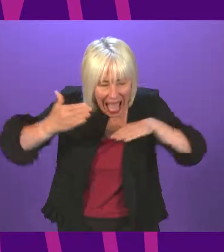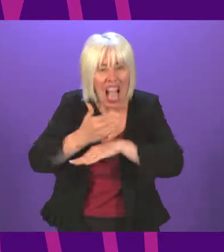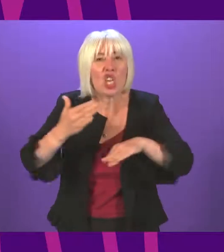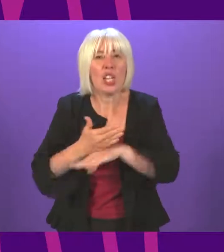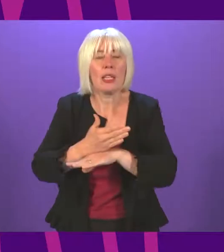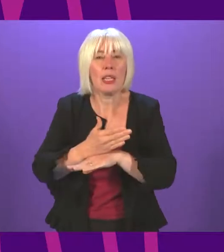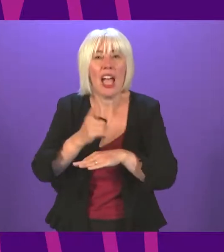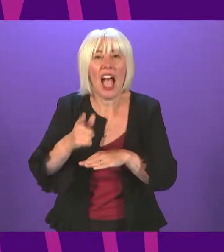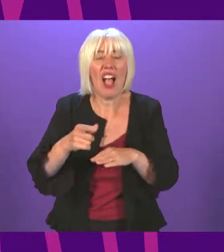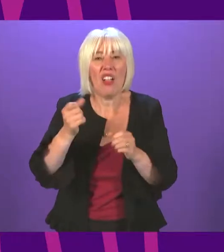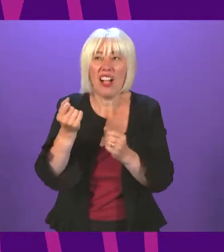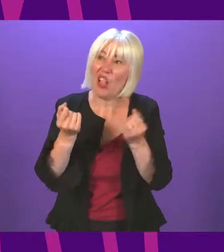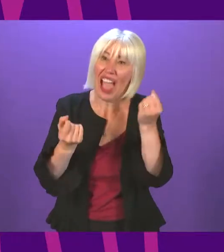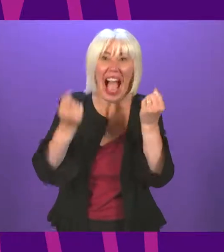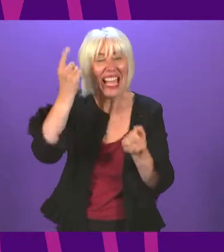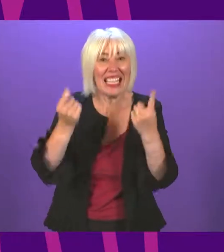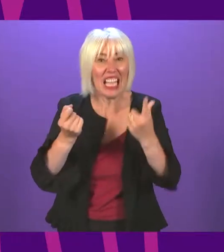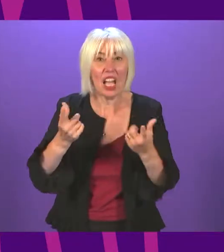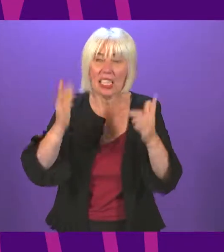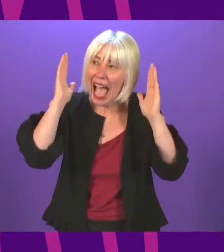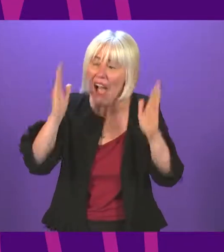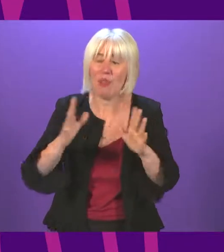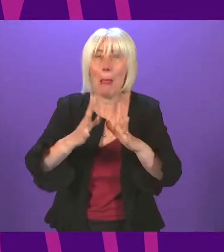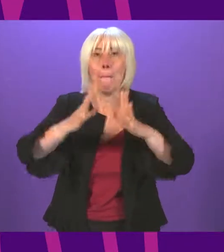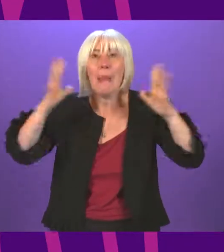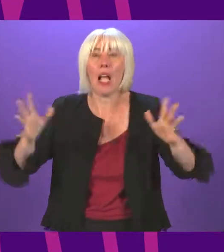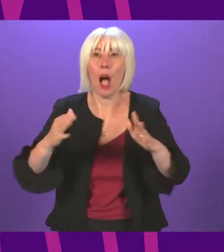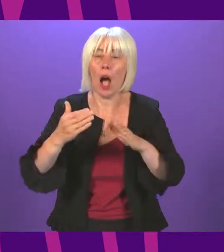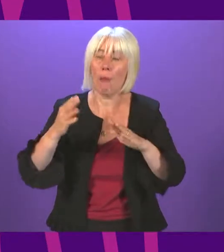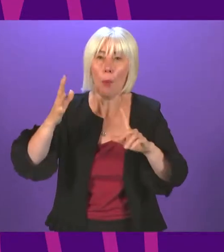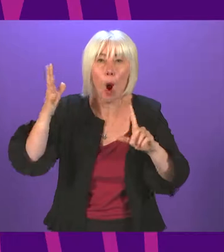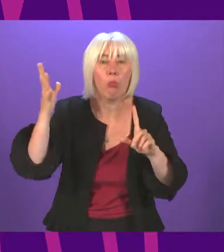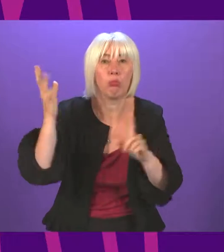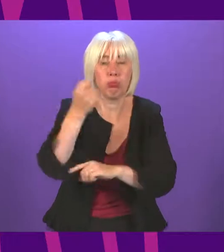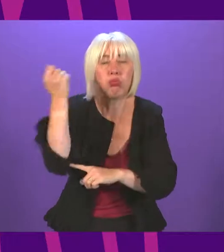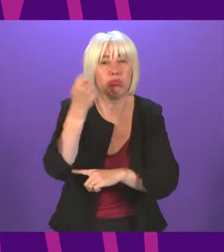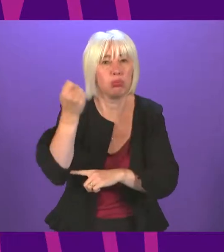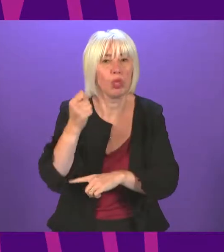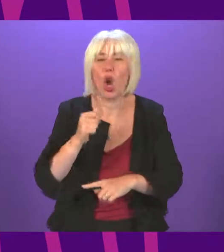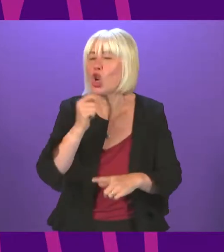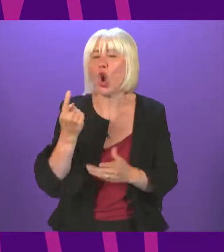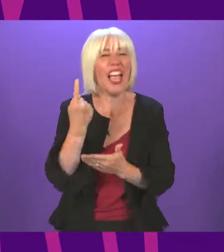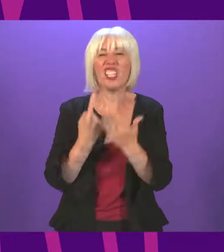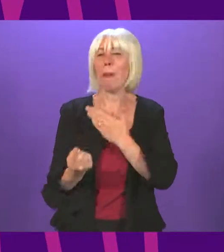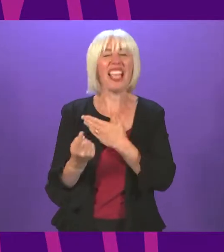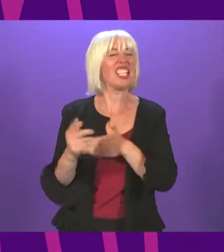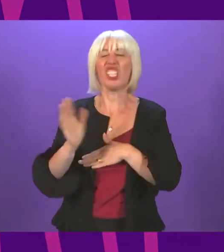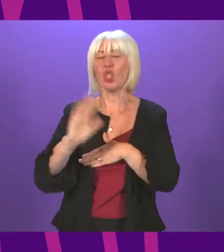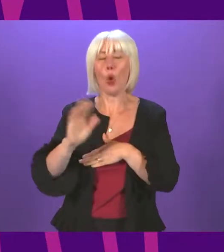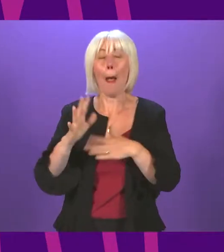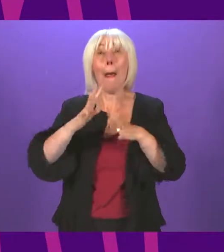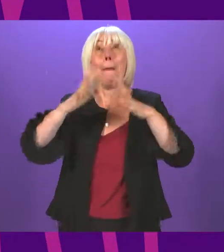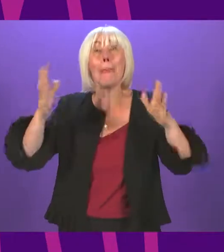the ones they presented in the last parliament. It needs bigger ideas, frankly, than the idea of independence. It needs big ideas